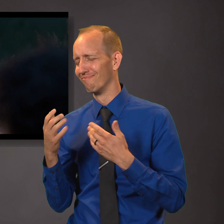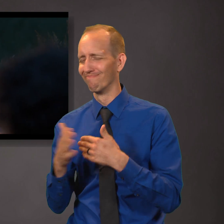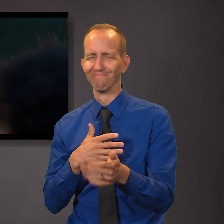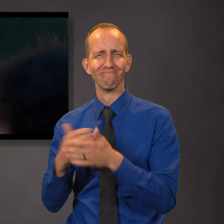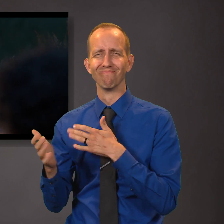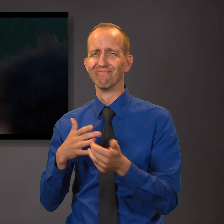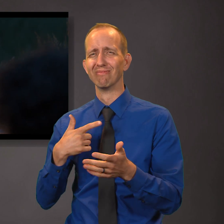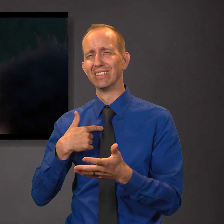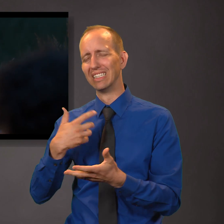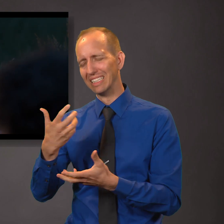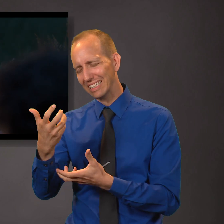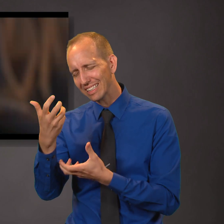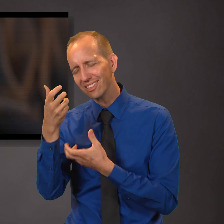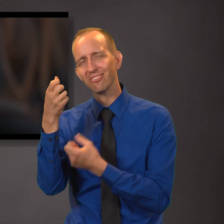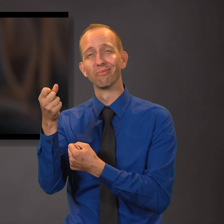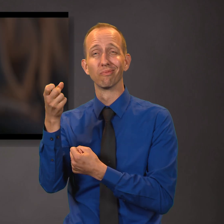Nevertheless, I know in whom I have trusted.